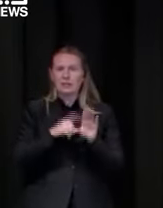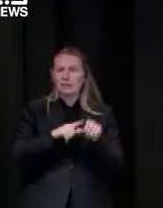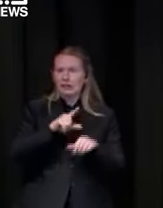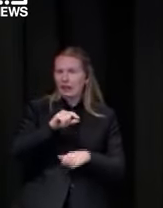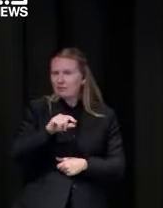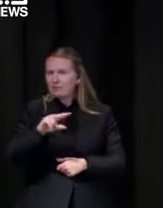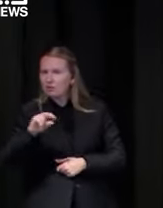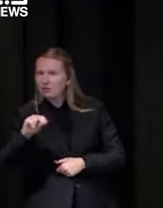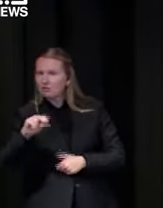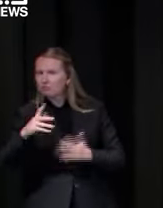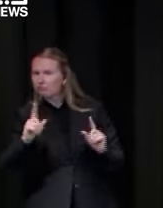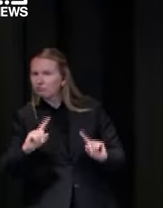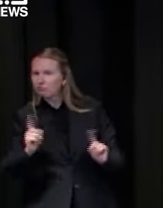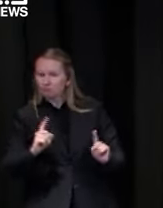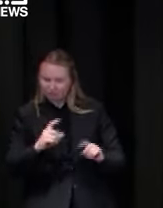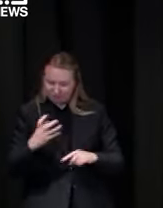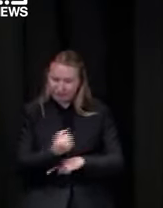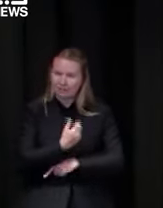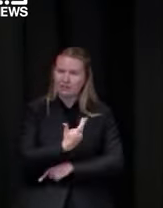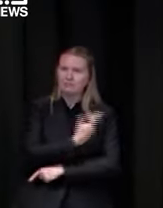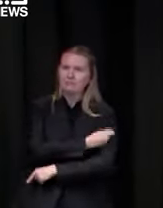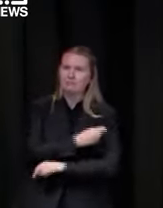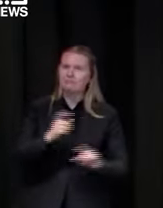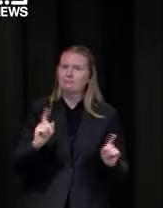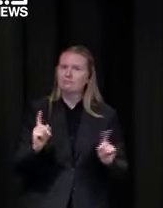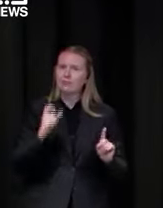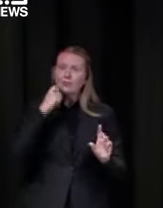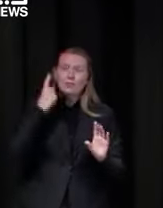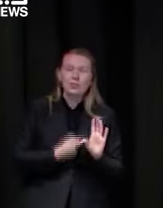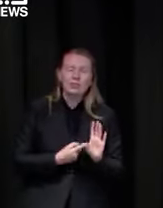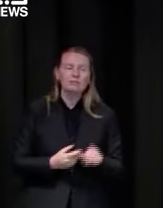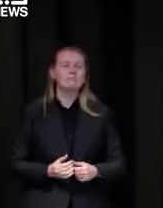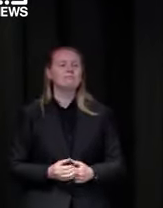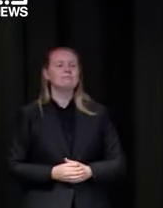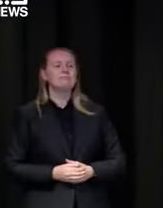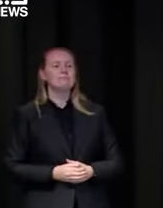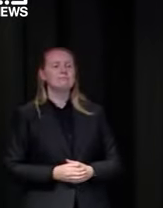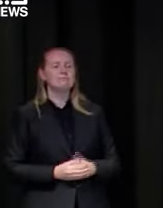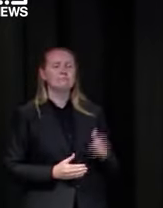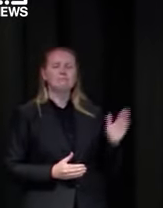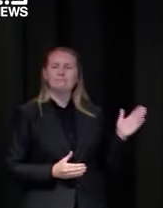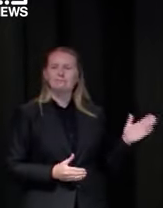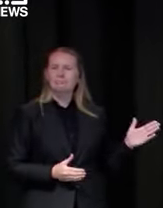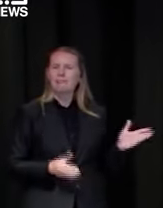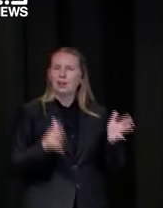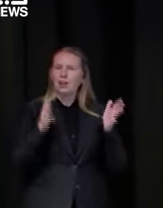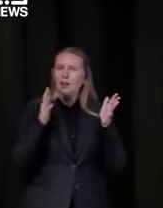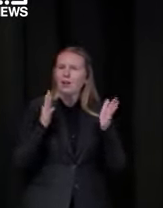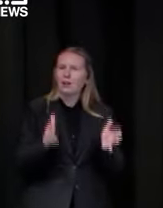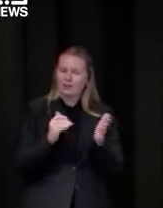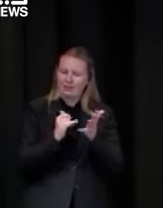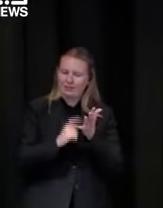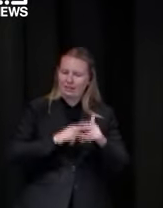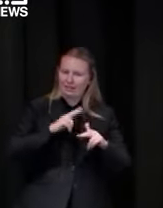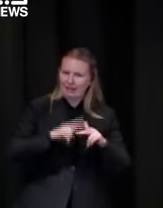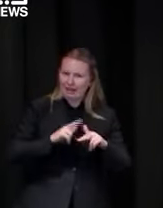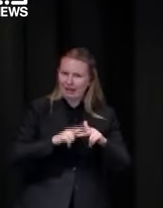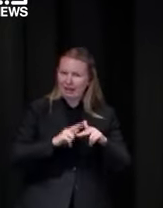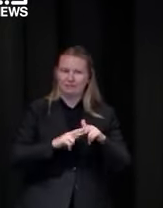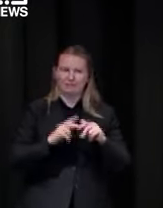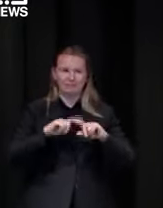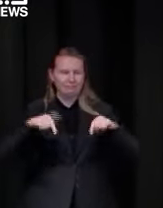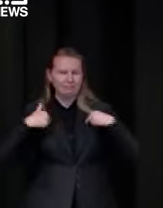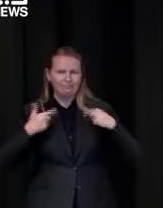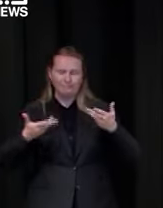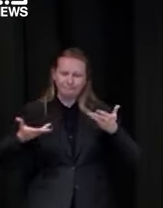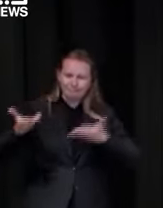you're referring to and um you know there are lots of staff around the place and people to think about all sorts of different possibilities and options and i can tell